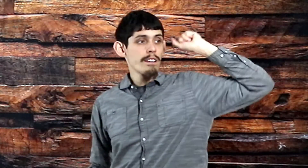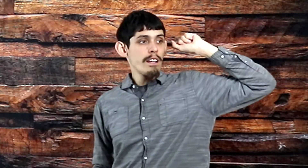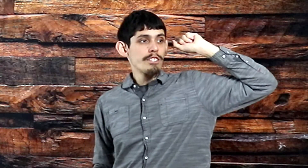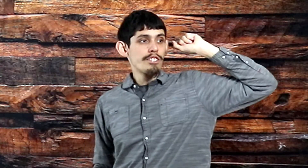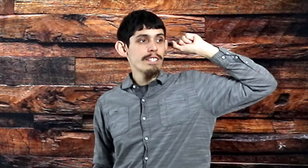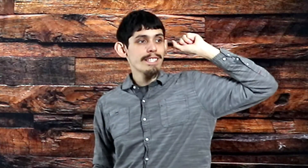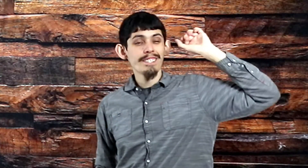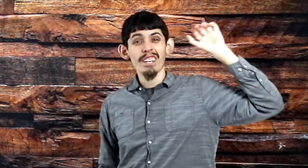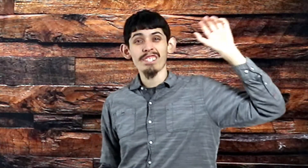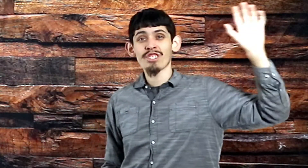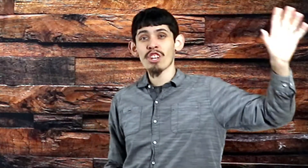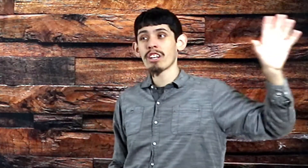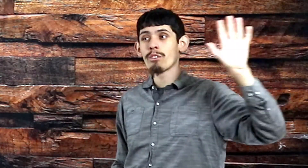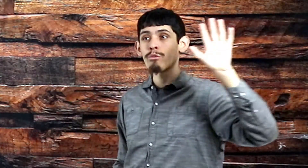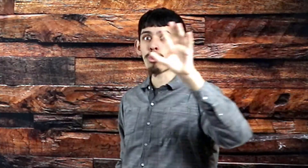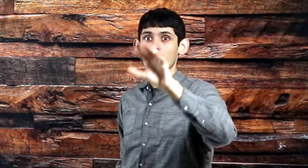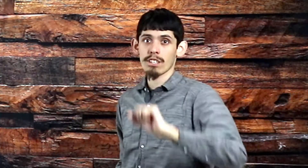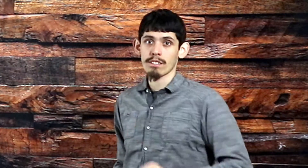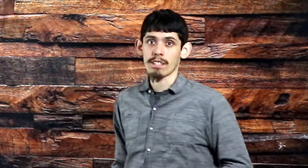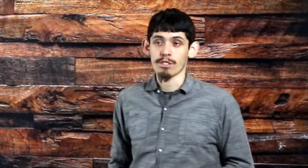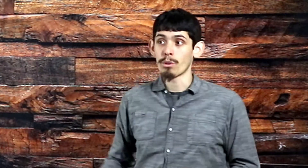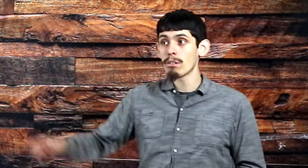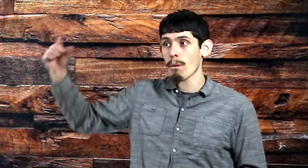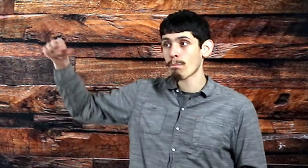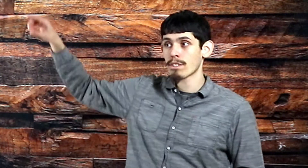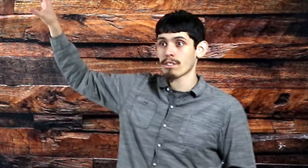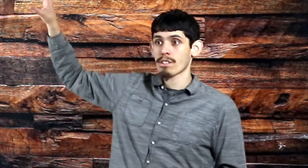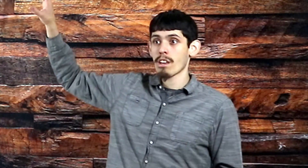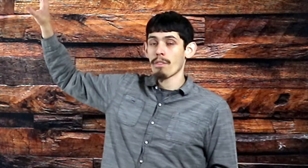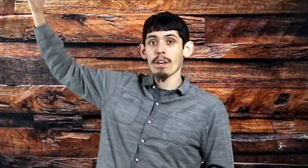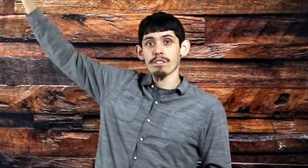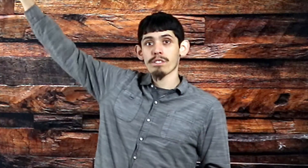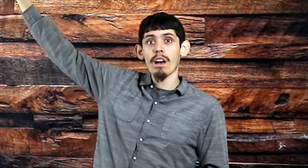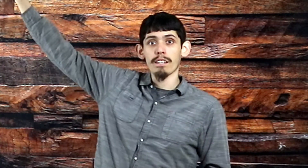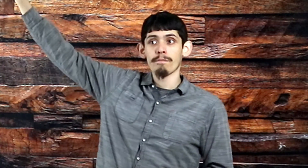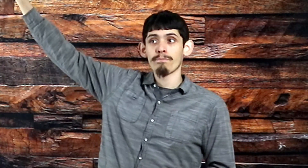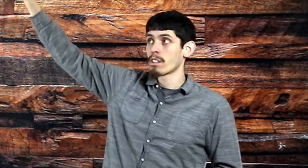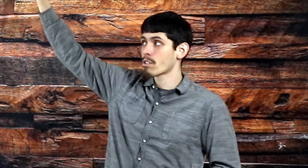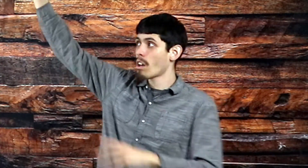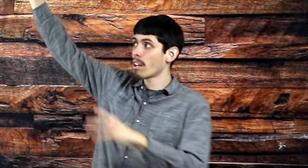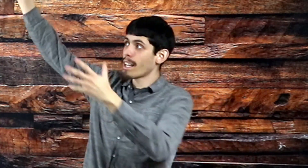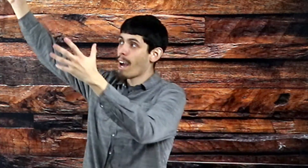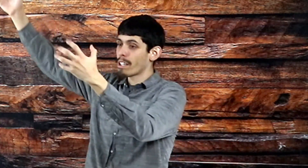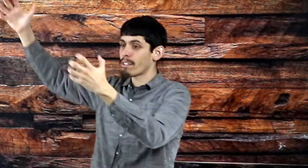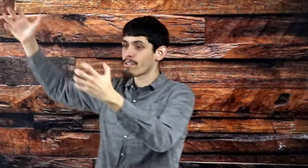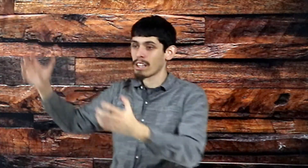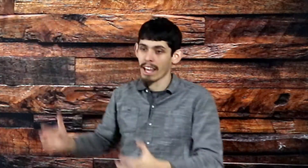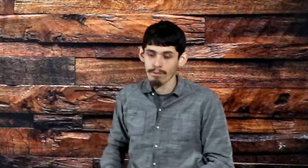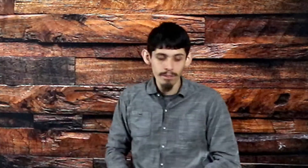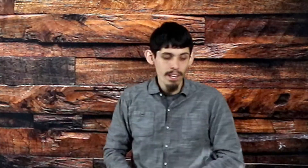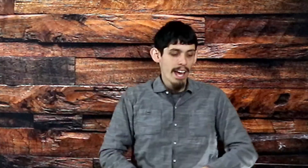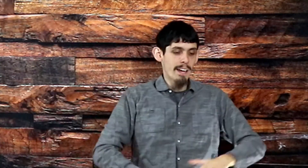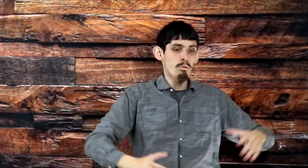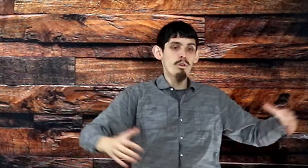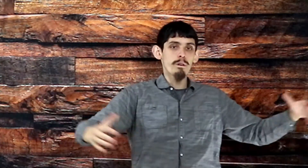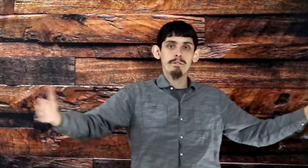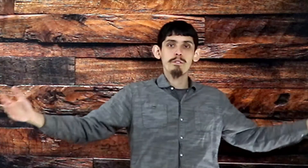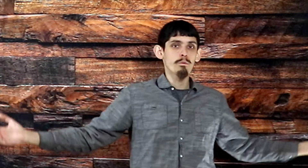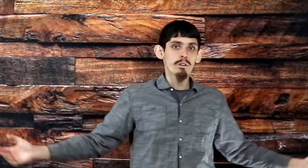Jesus is the Son of Righteousness. So, He represents the Son. The Son, how it gives life and warmth to the world